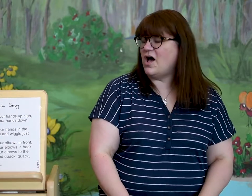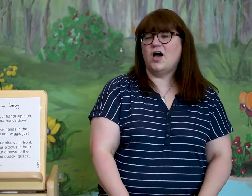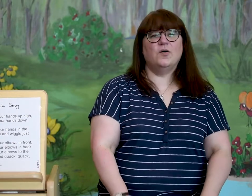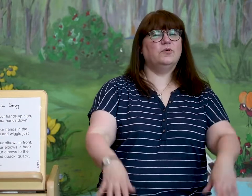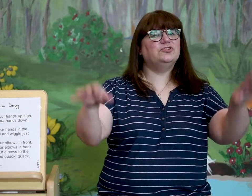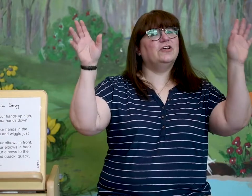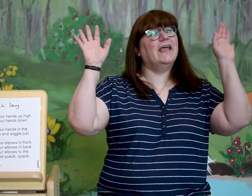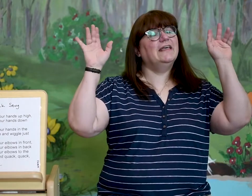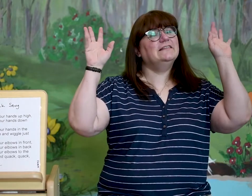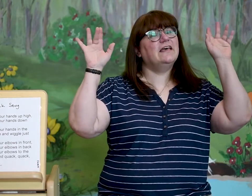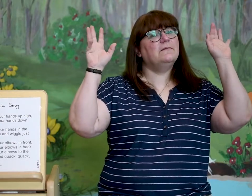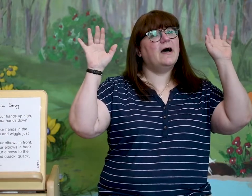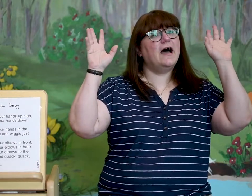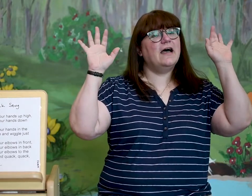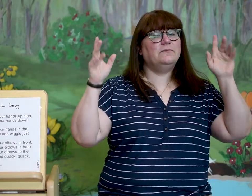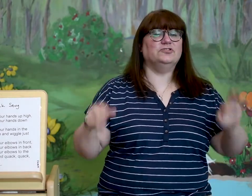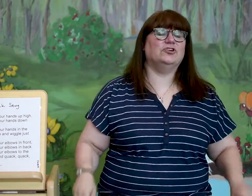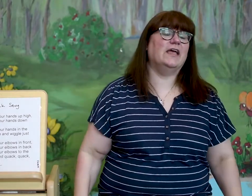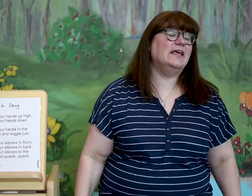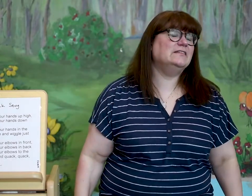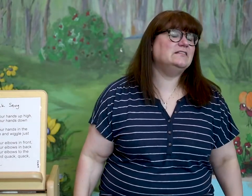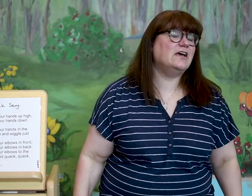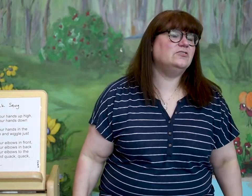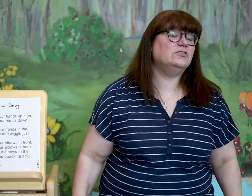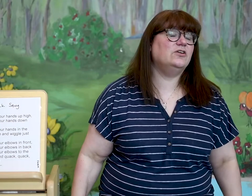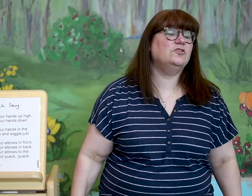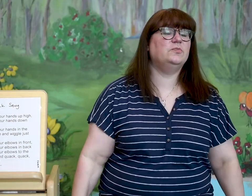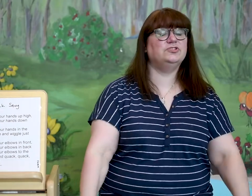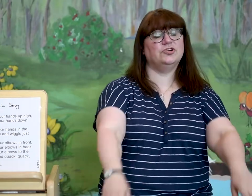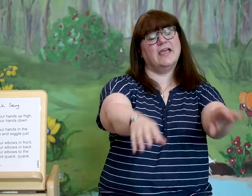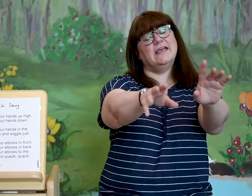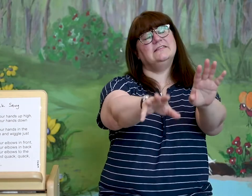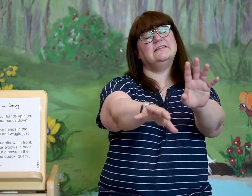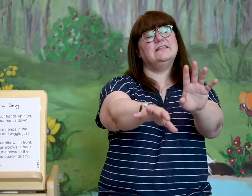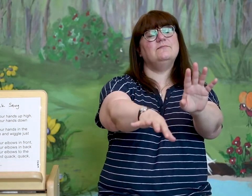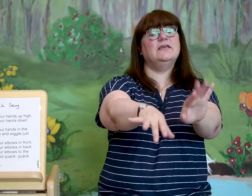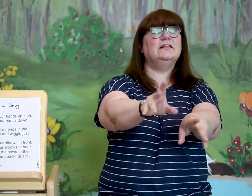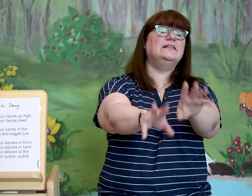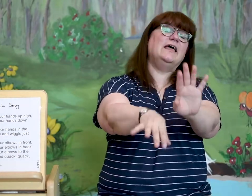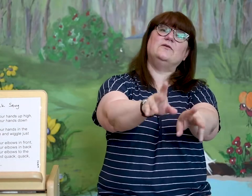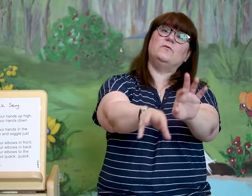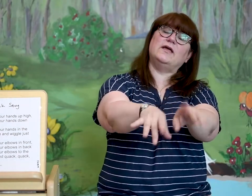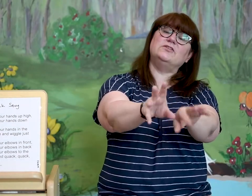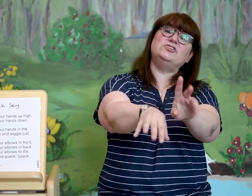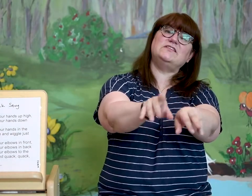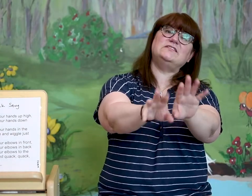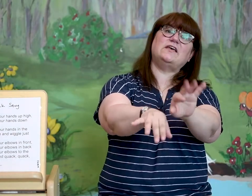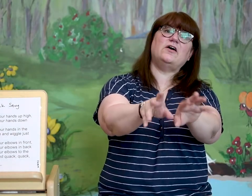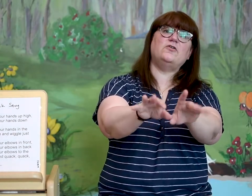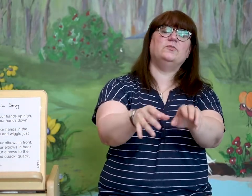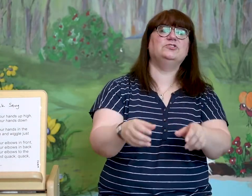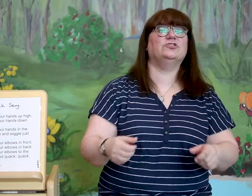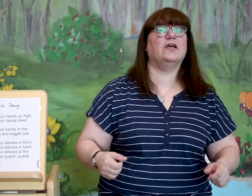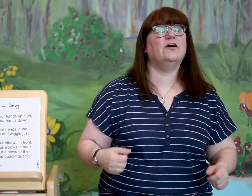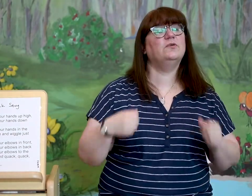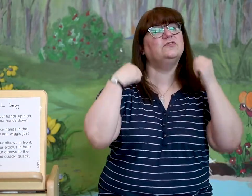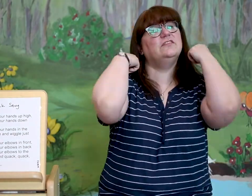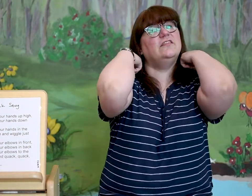Put your hands up high, put your hands down low, put your hands in the middle, and wiggle just so. Put your elbows in the